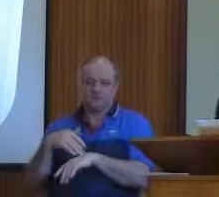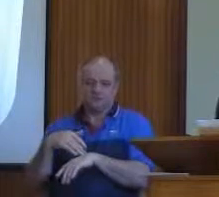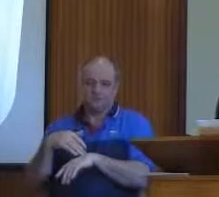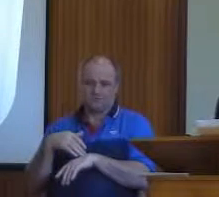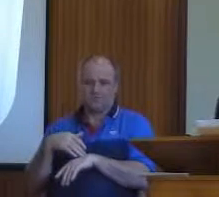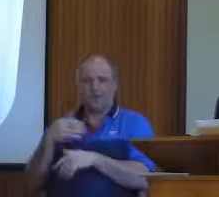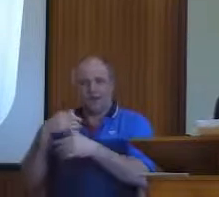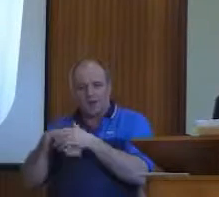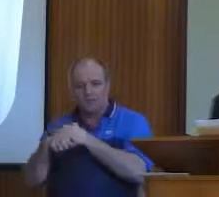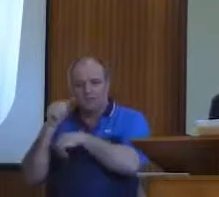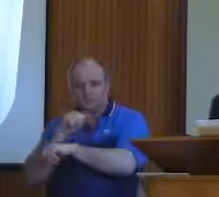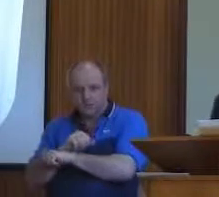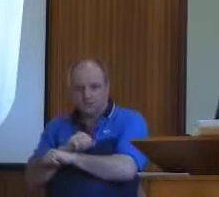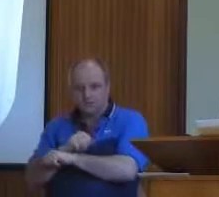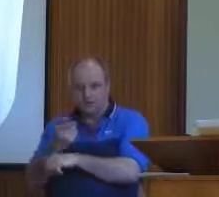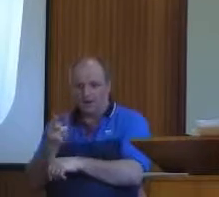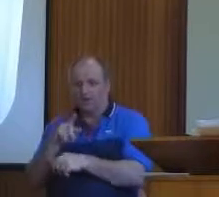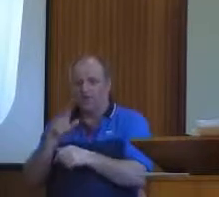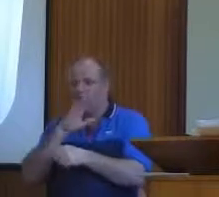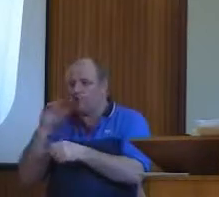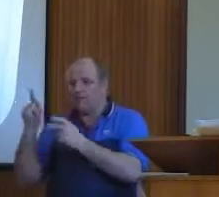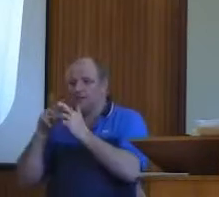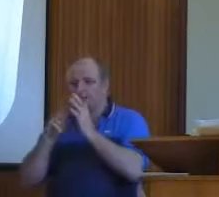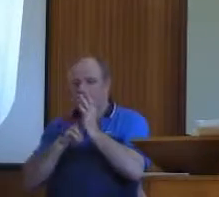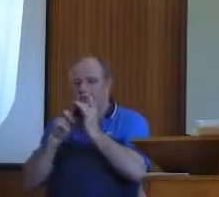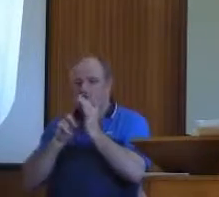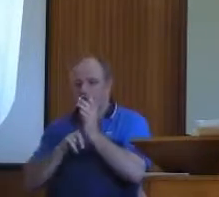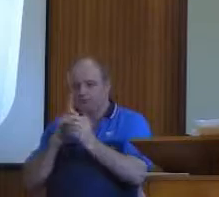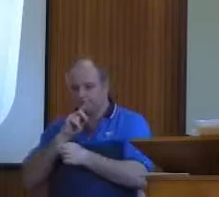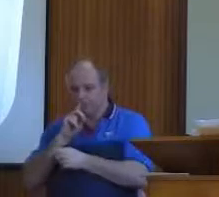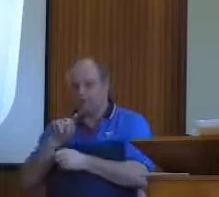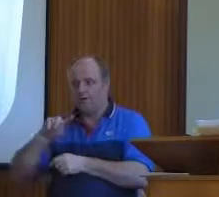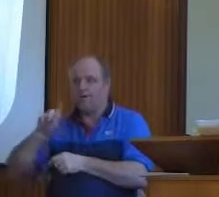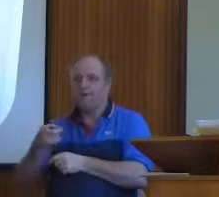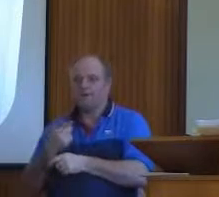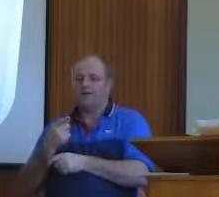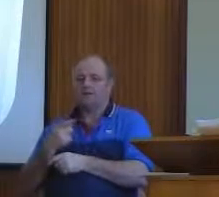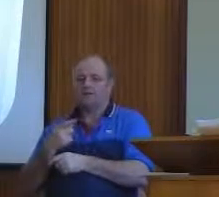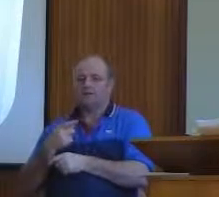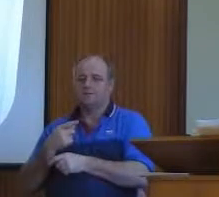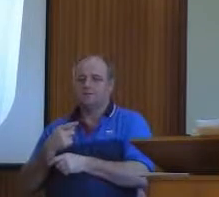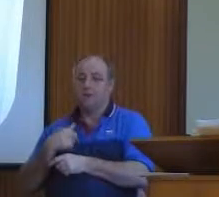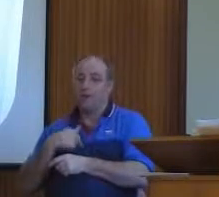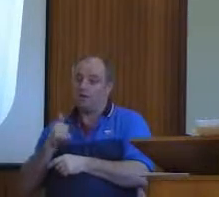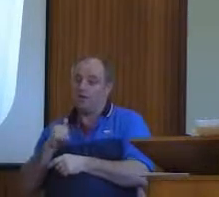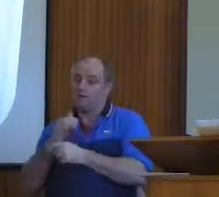But the word of God is not bound. Whatever happened to this great Christian leader,